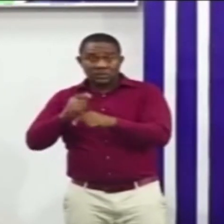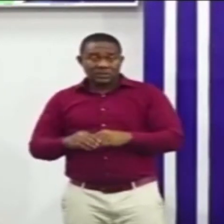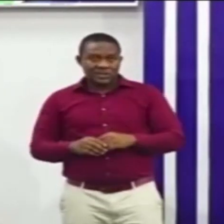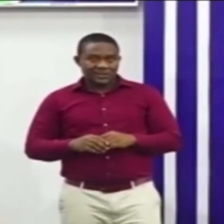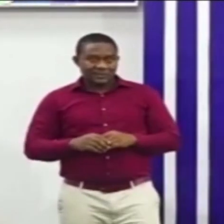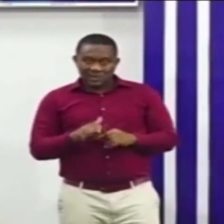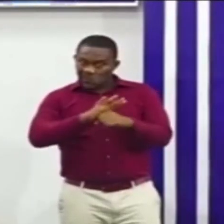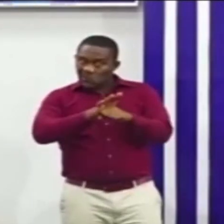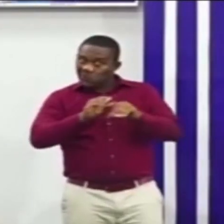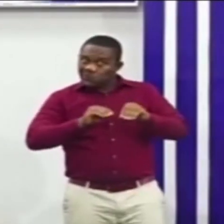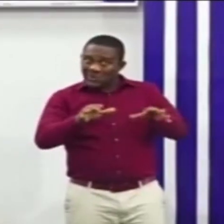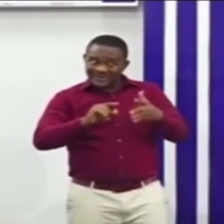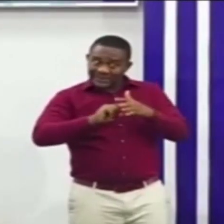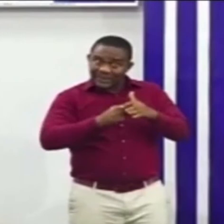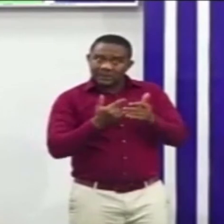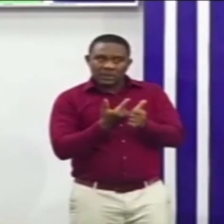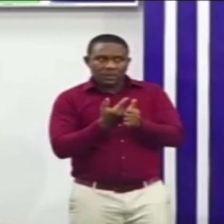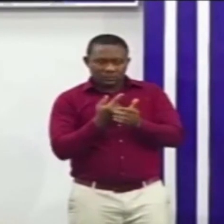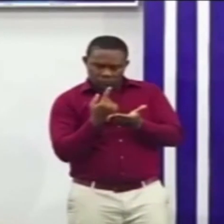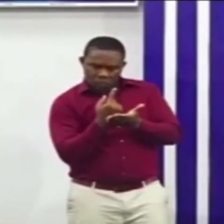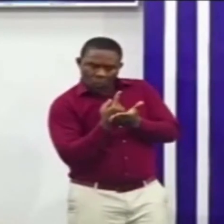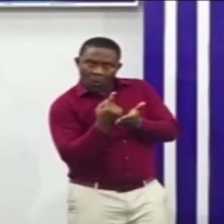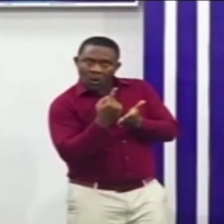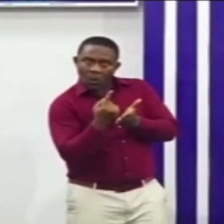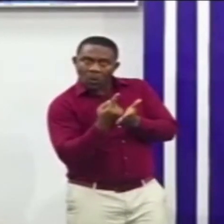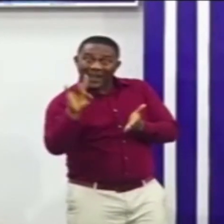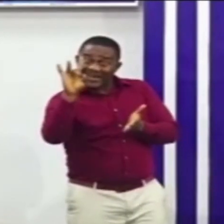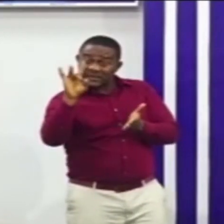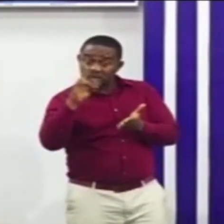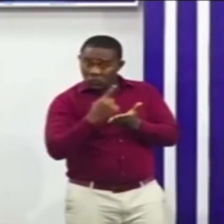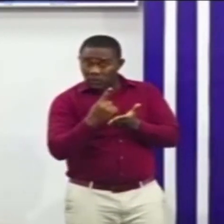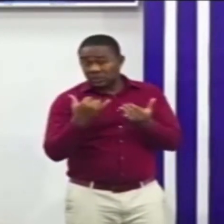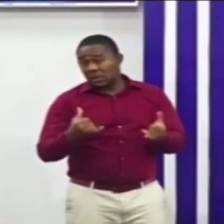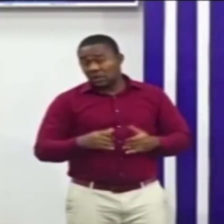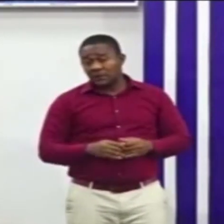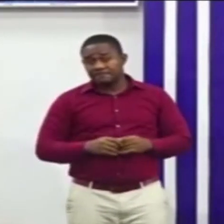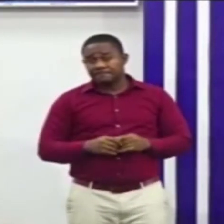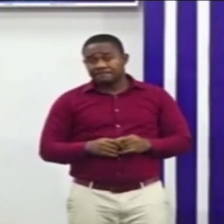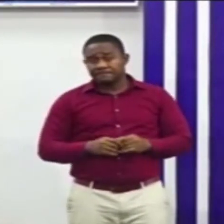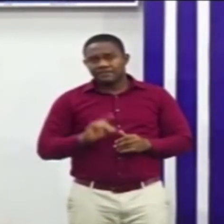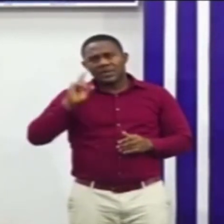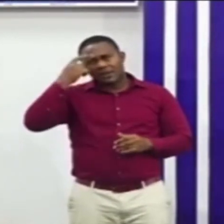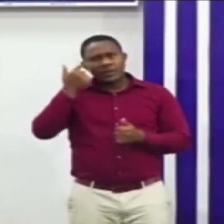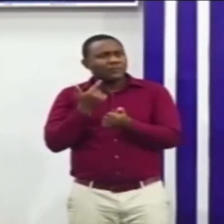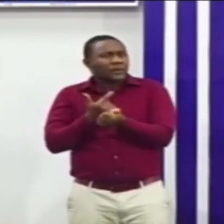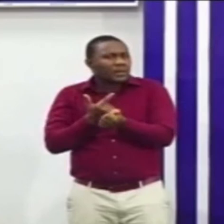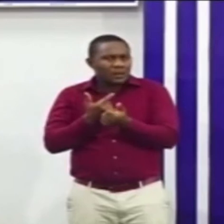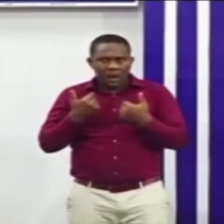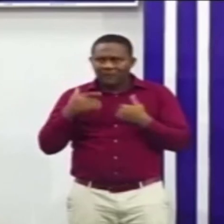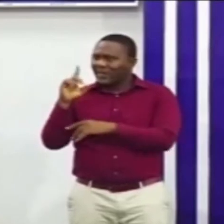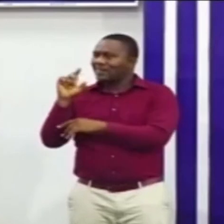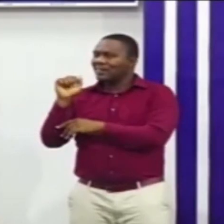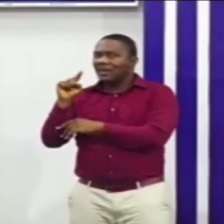pandemic here in Ghana, and as we get closer to mid-year, the Government of Ghana has actual data on the real